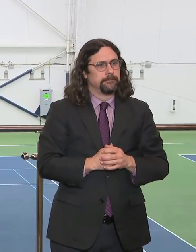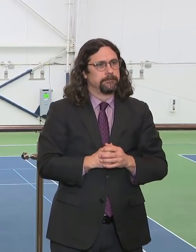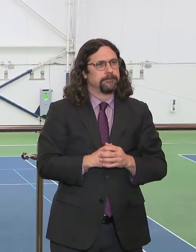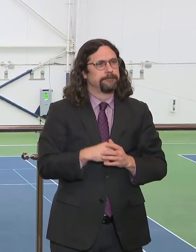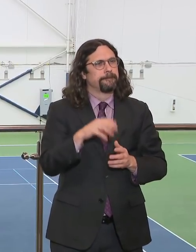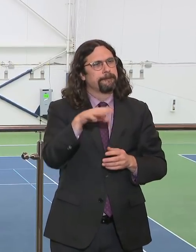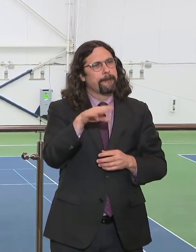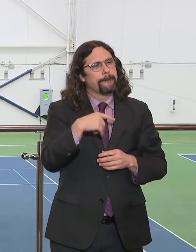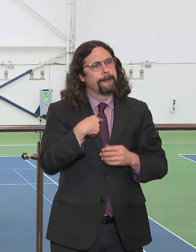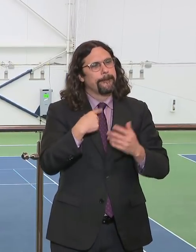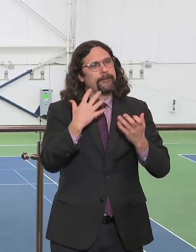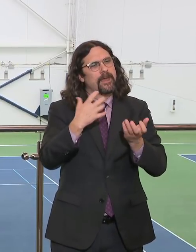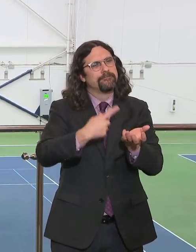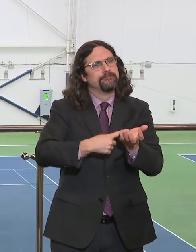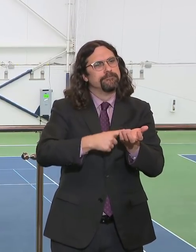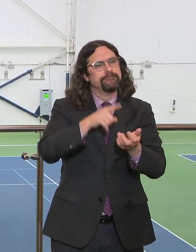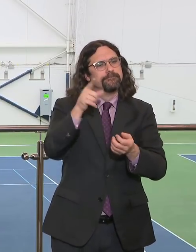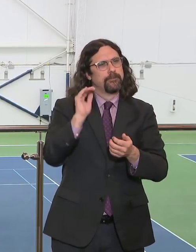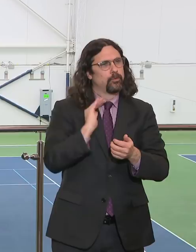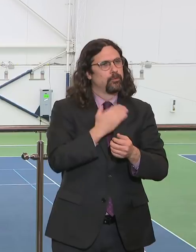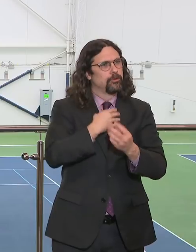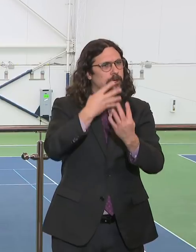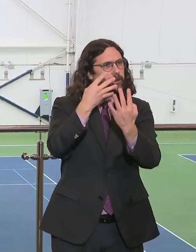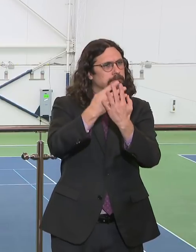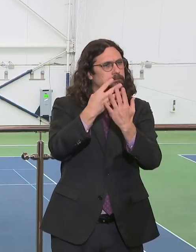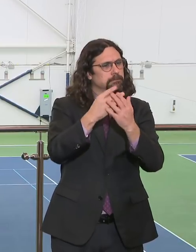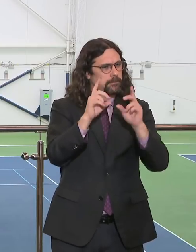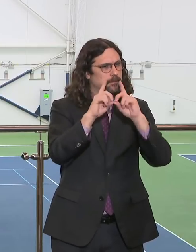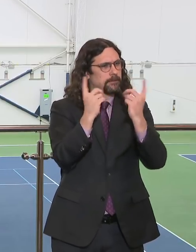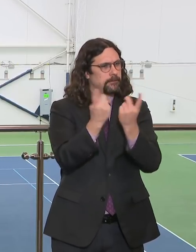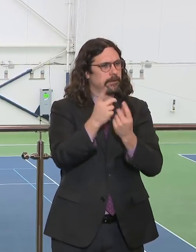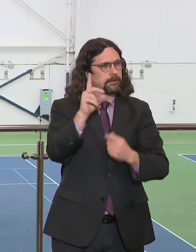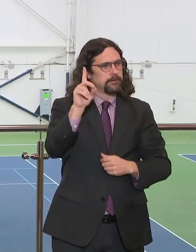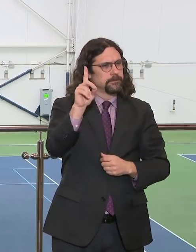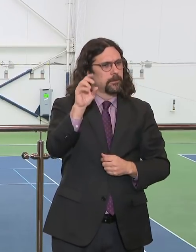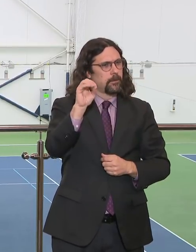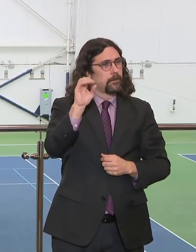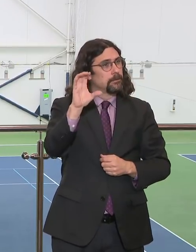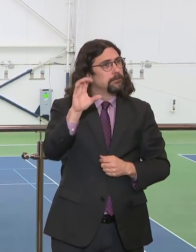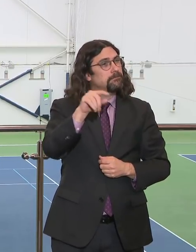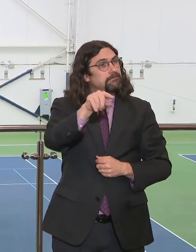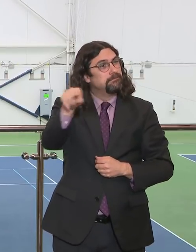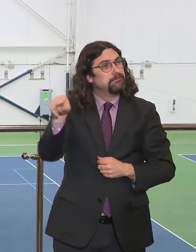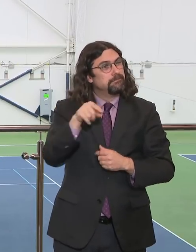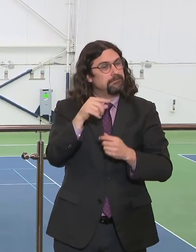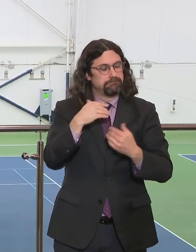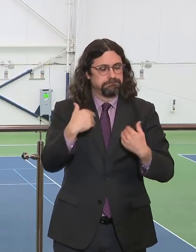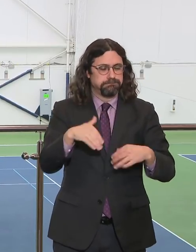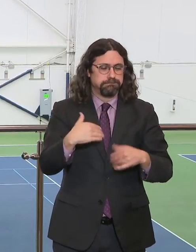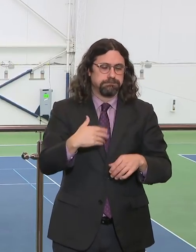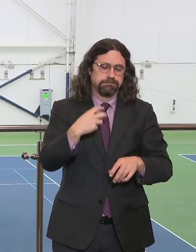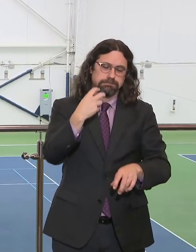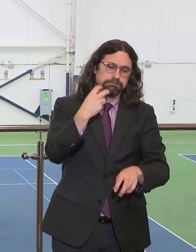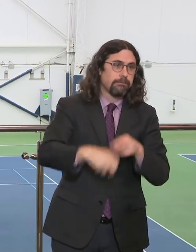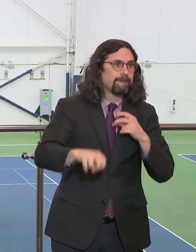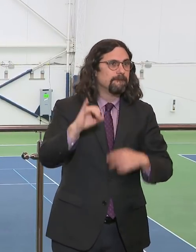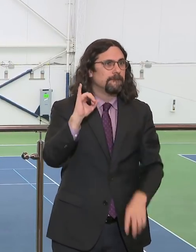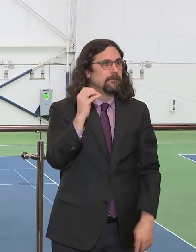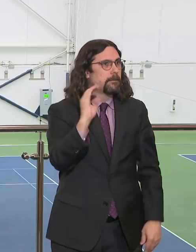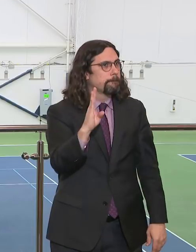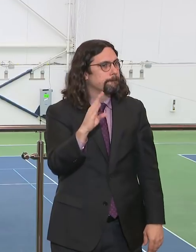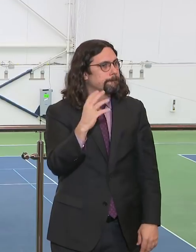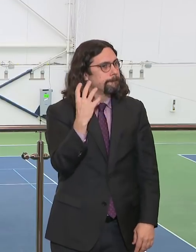handling a crisis that's never been seen before by any of us, obviously, but with the particular